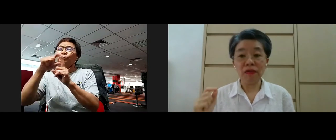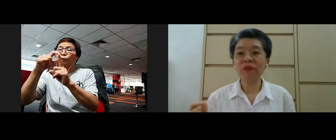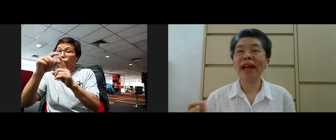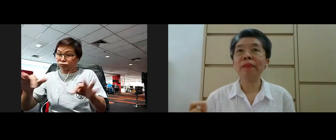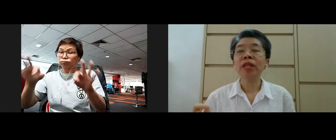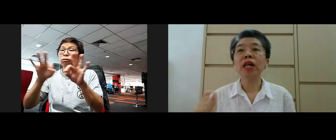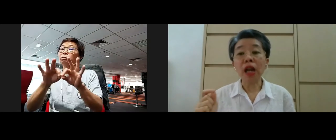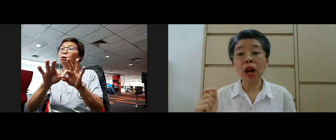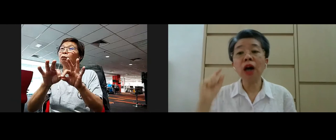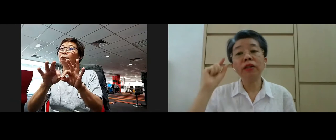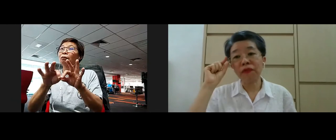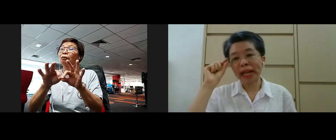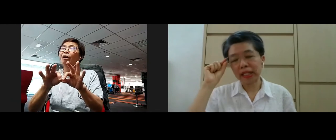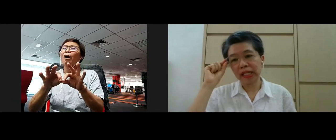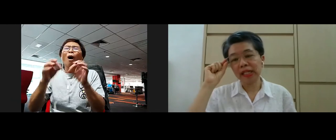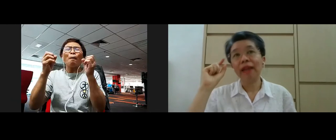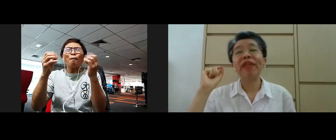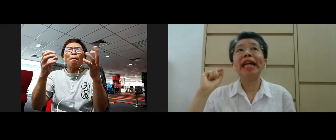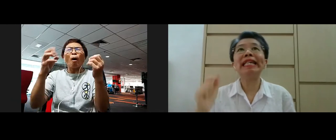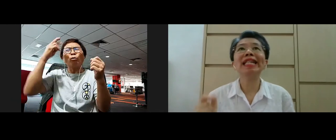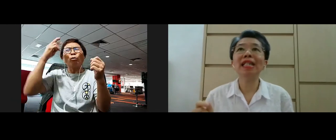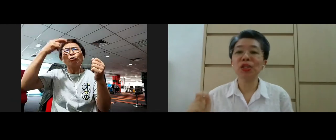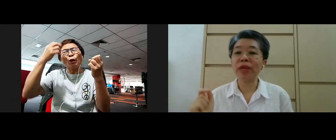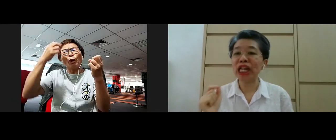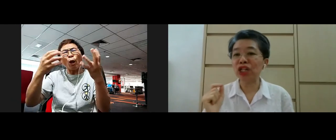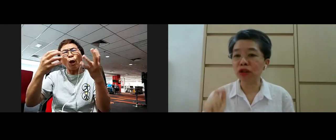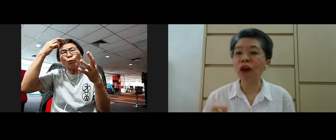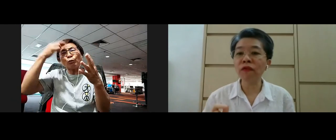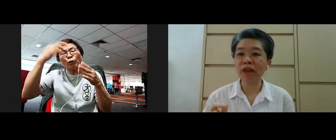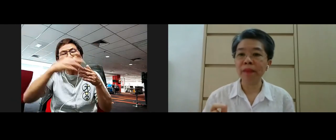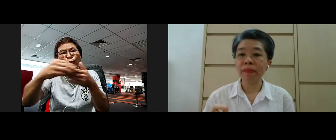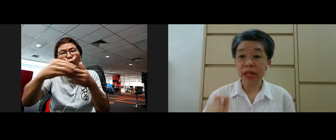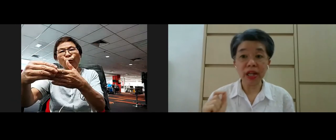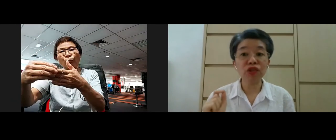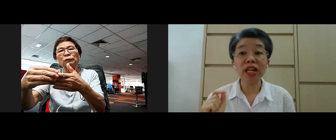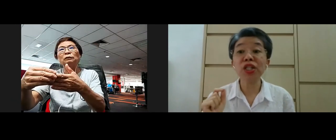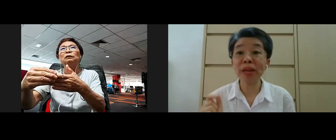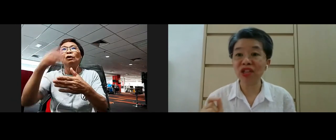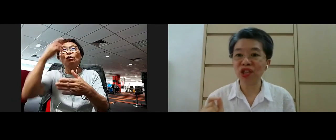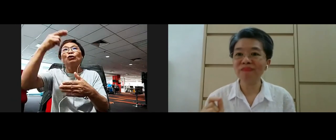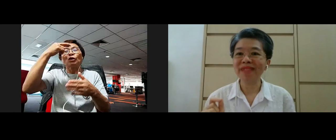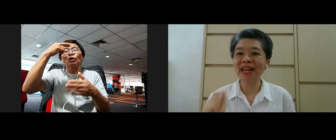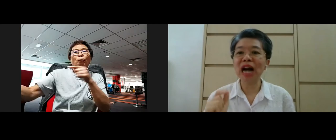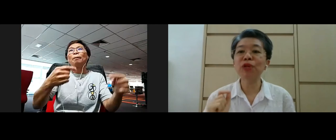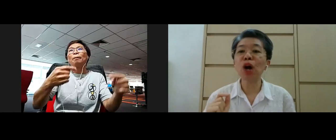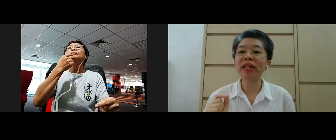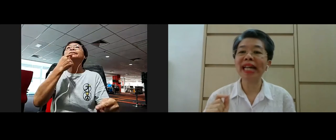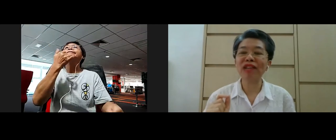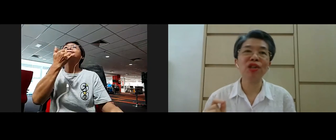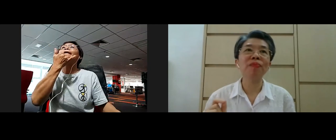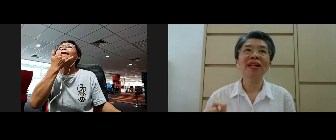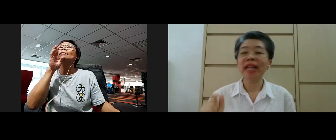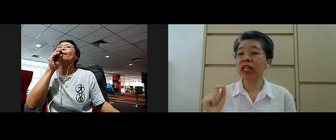in fact a lot of factors that lead us to get into conflict is actually speech our